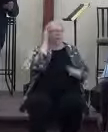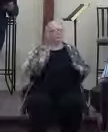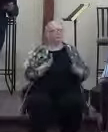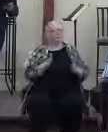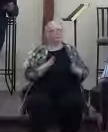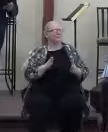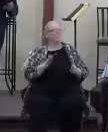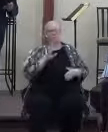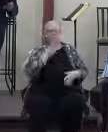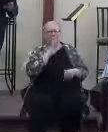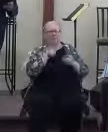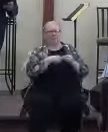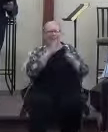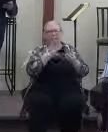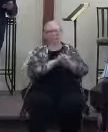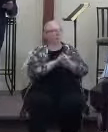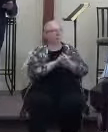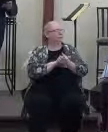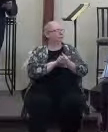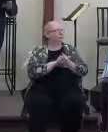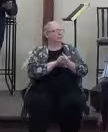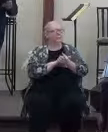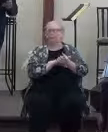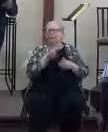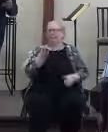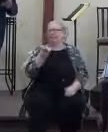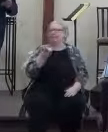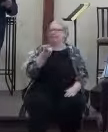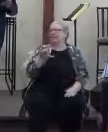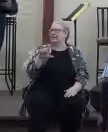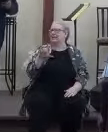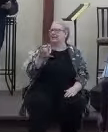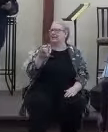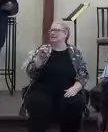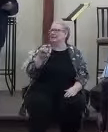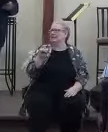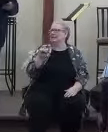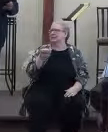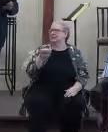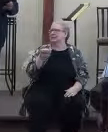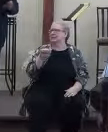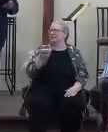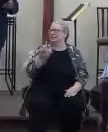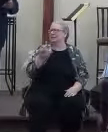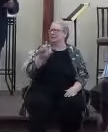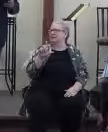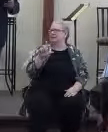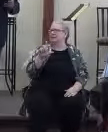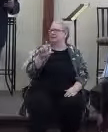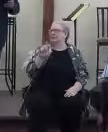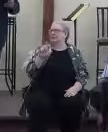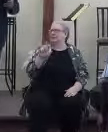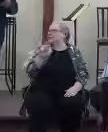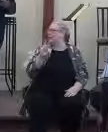marriage. And Melissa, June 29th, is going to have her women's Bible study. You're going to